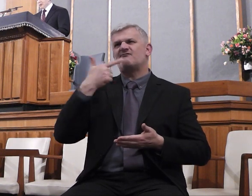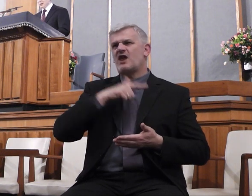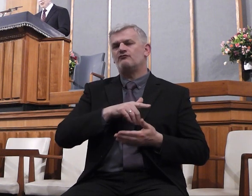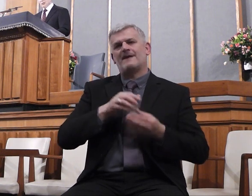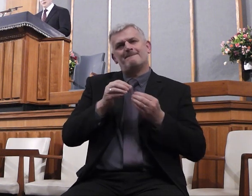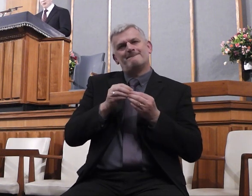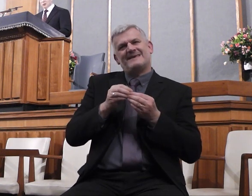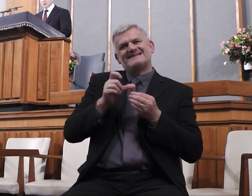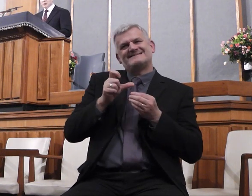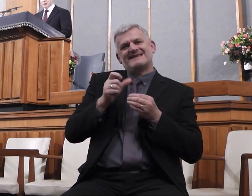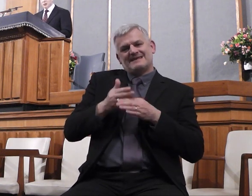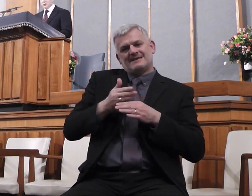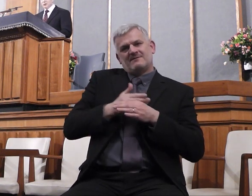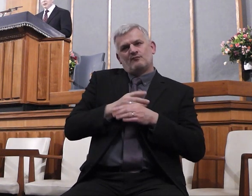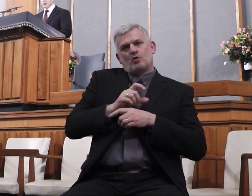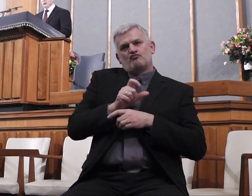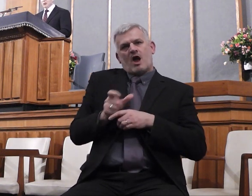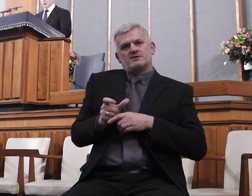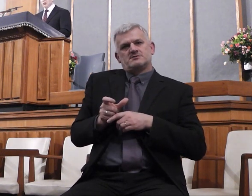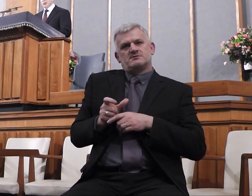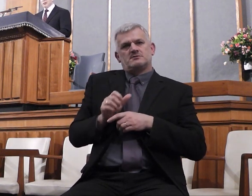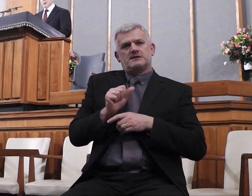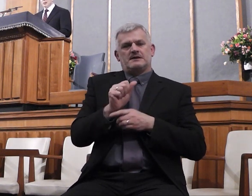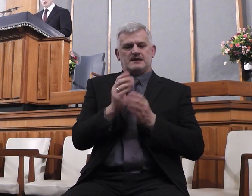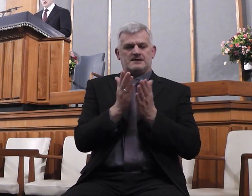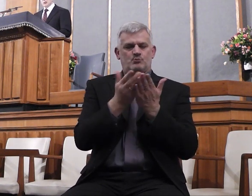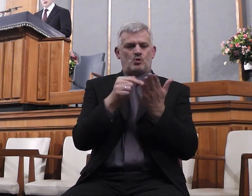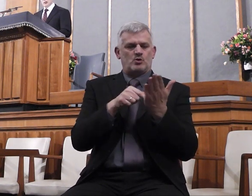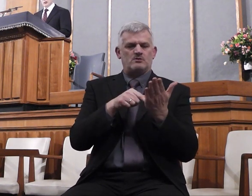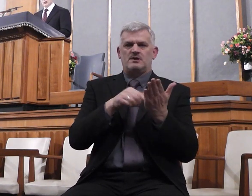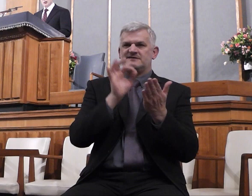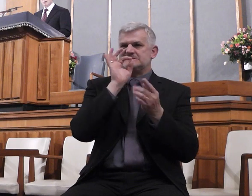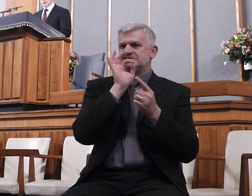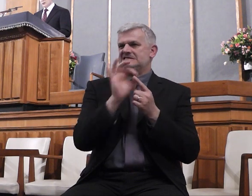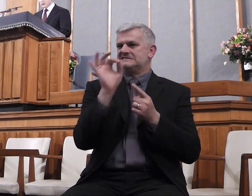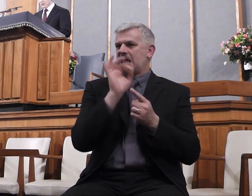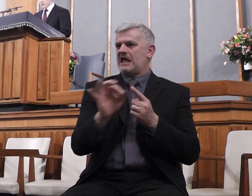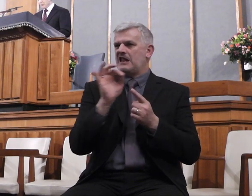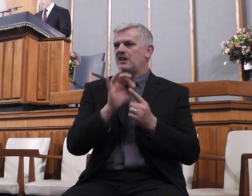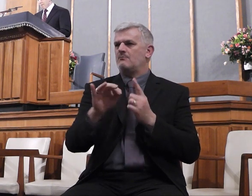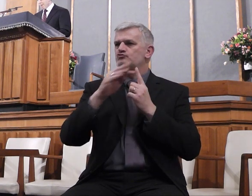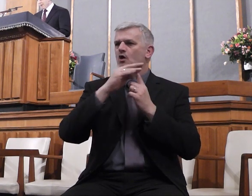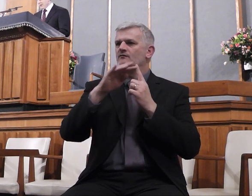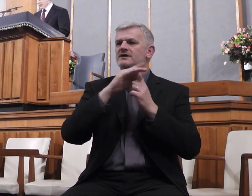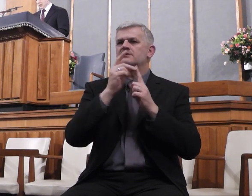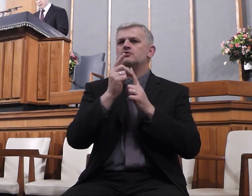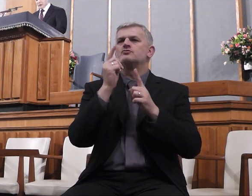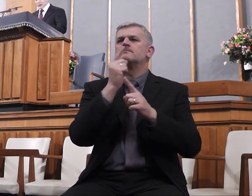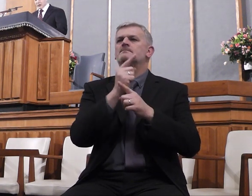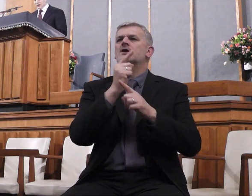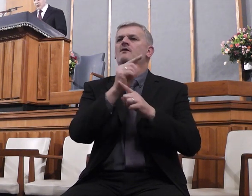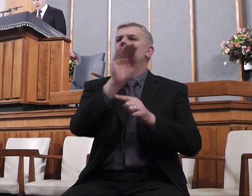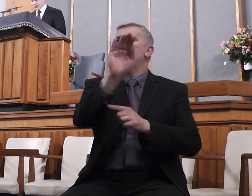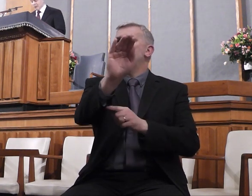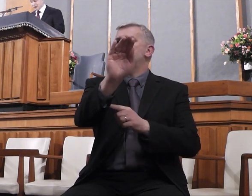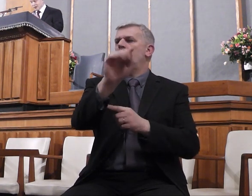is full of quite astonishingly detailed prophecies. There is in this very chapter